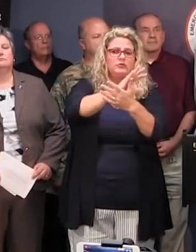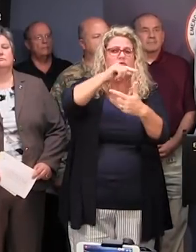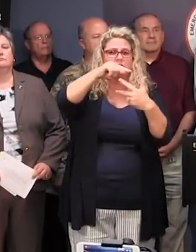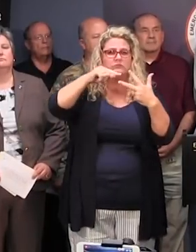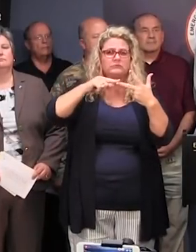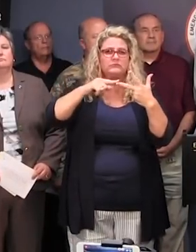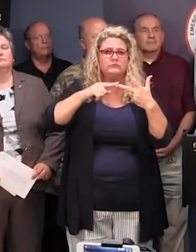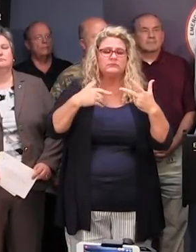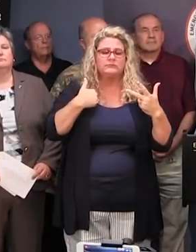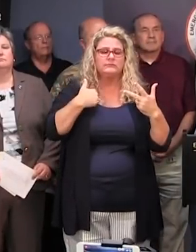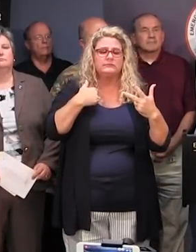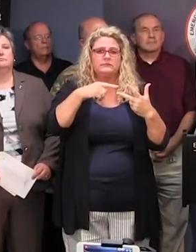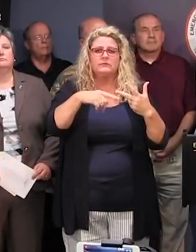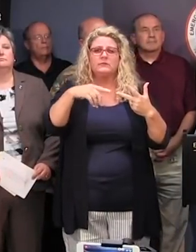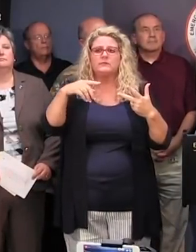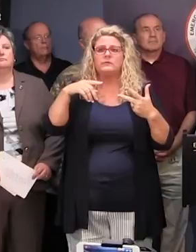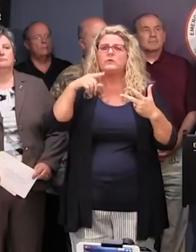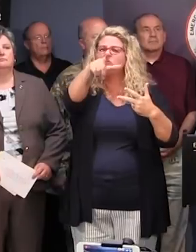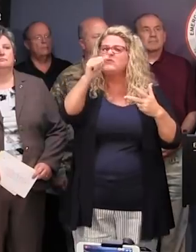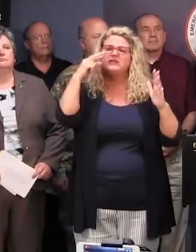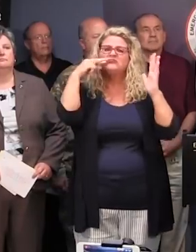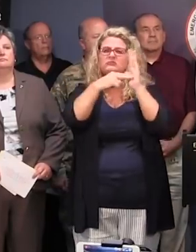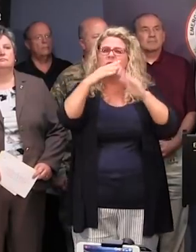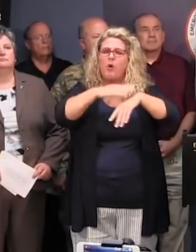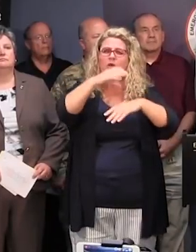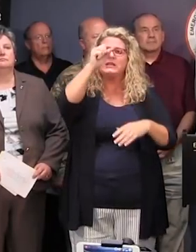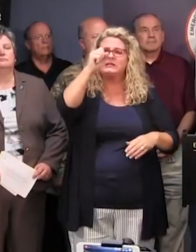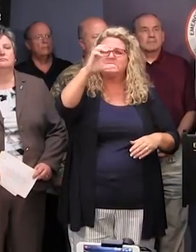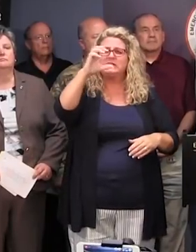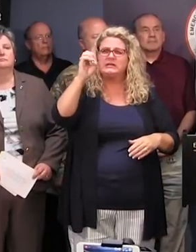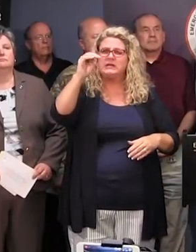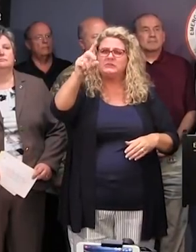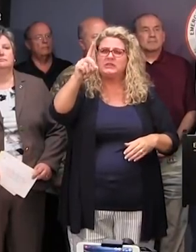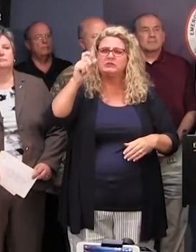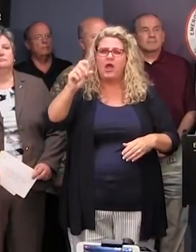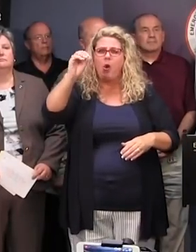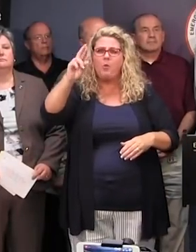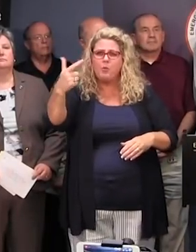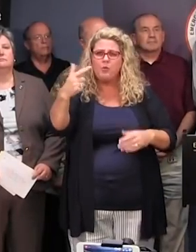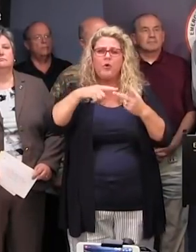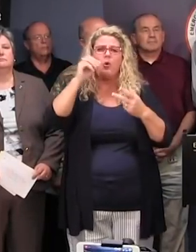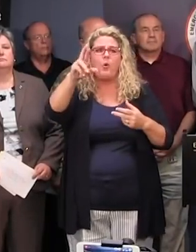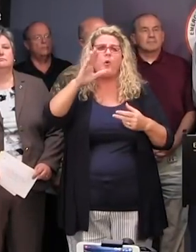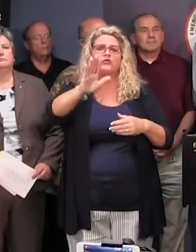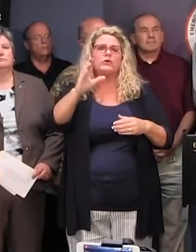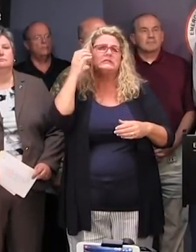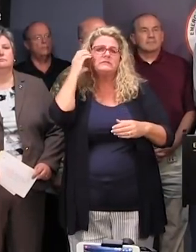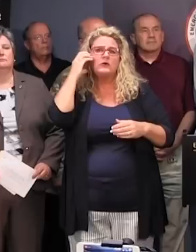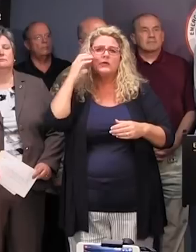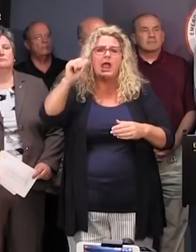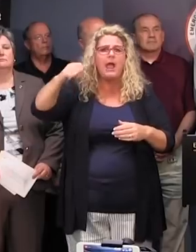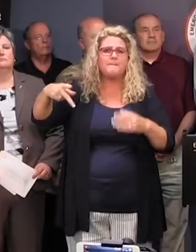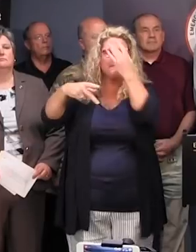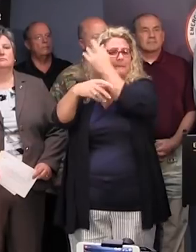live list of shelter openings is on the SEMD.org or on the mobile app. If you are going to